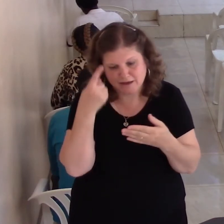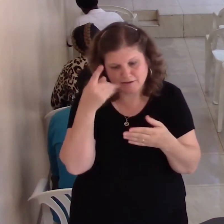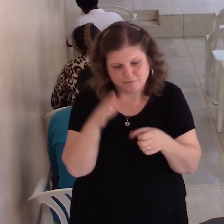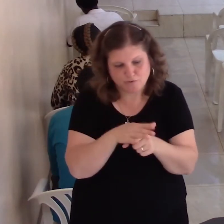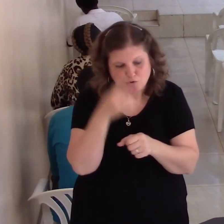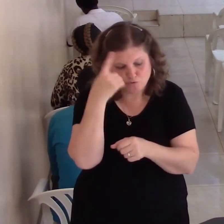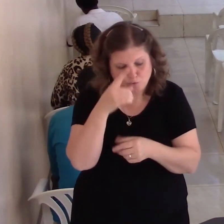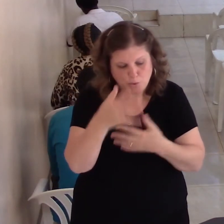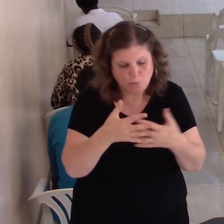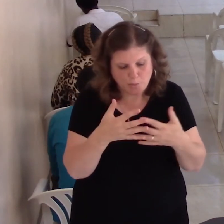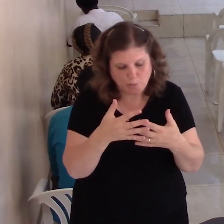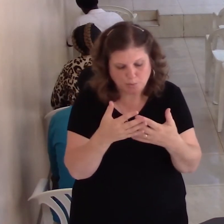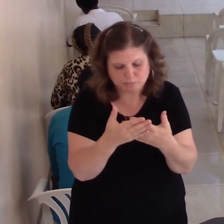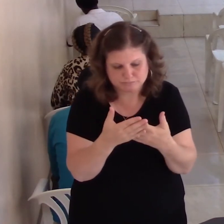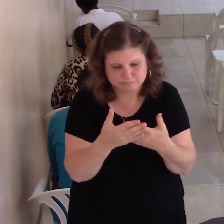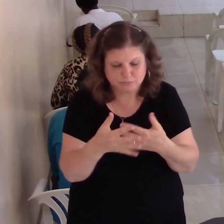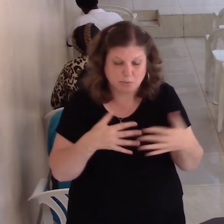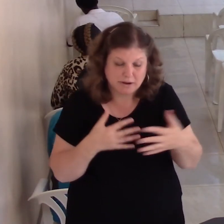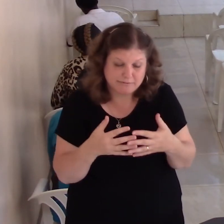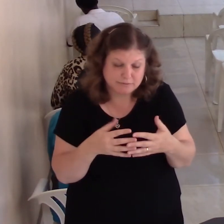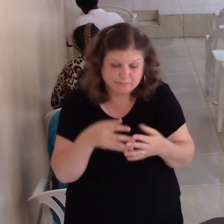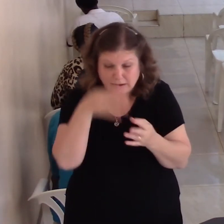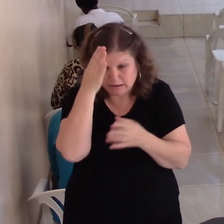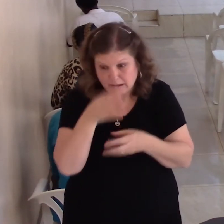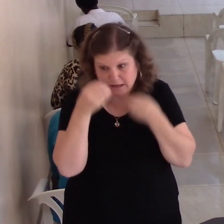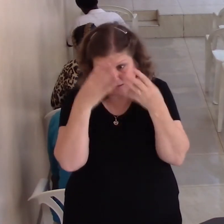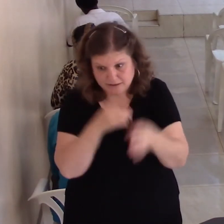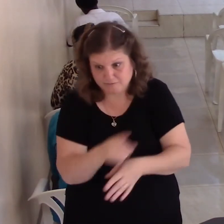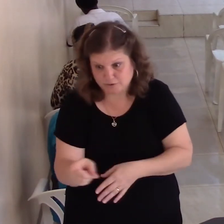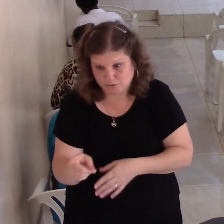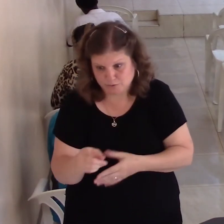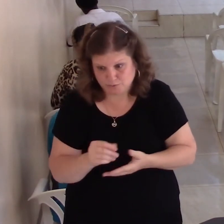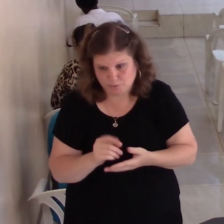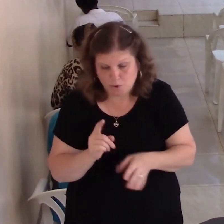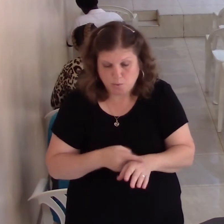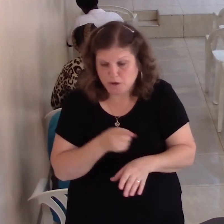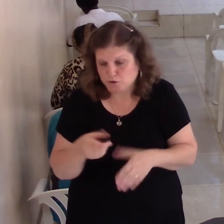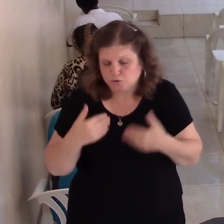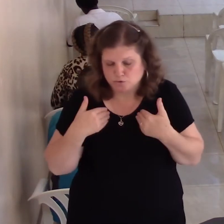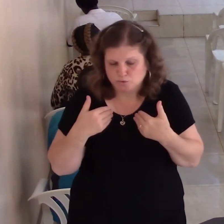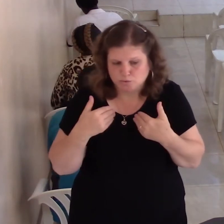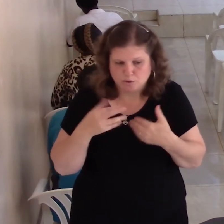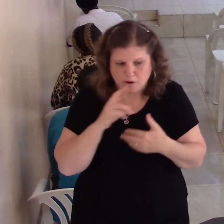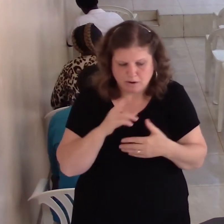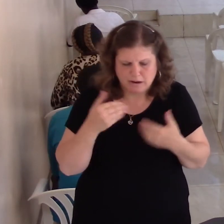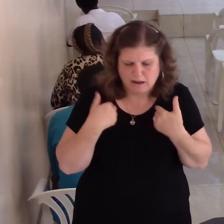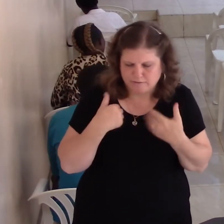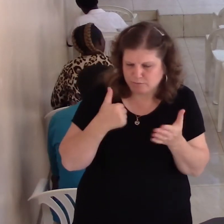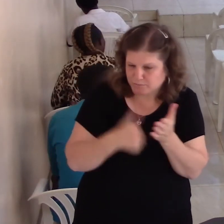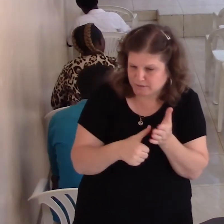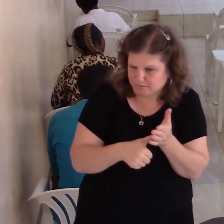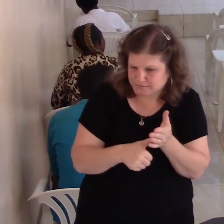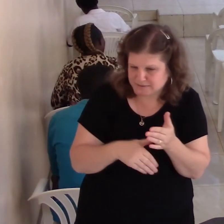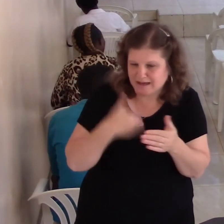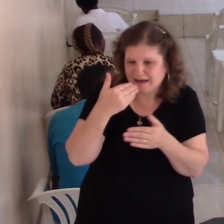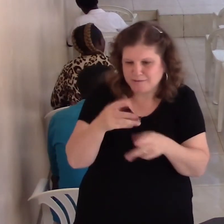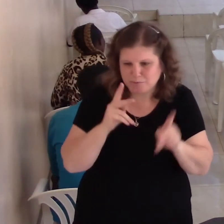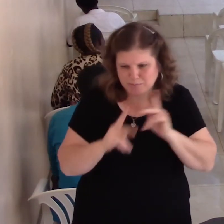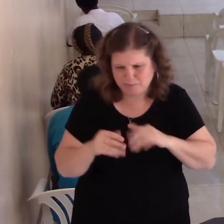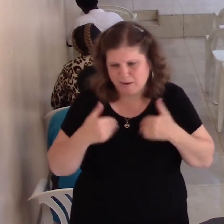There are some people that I know who have